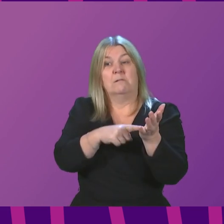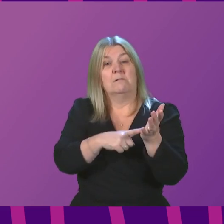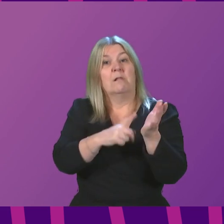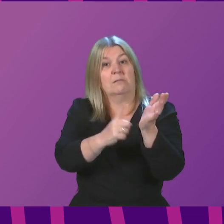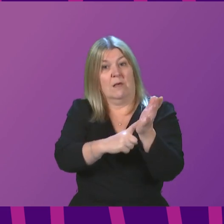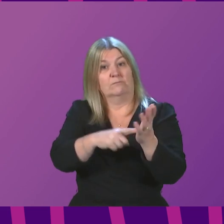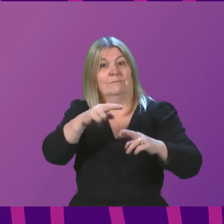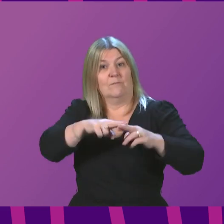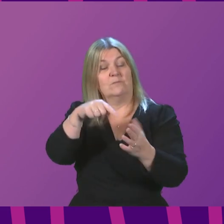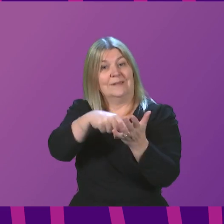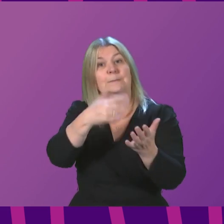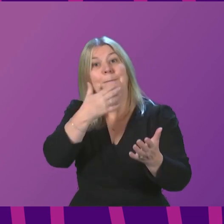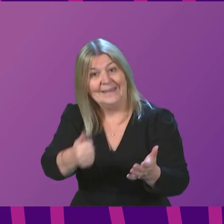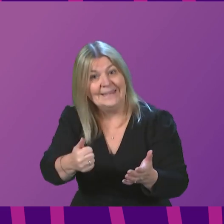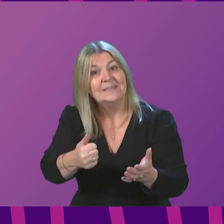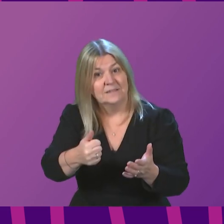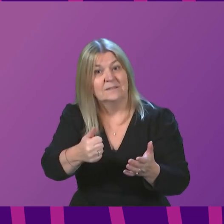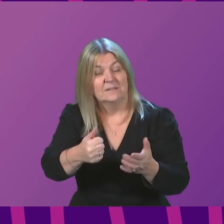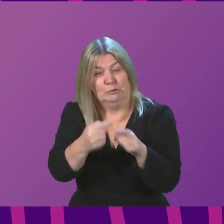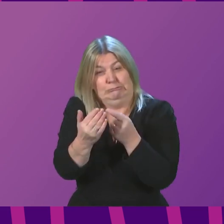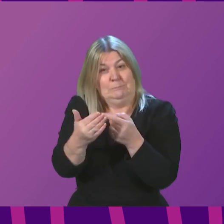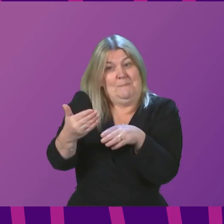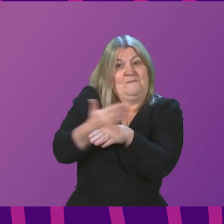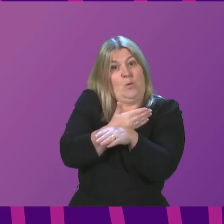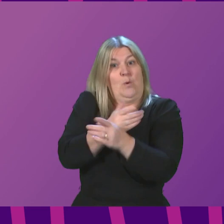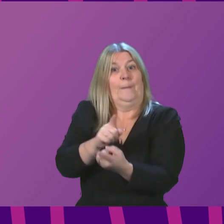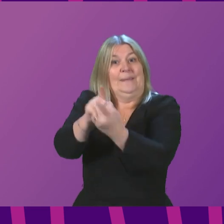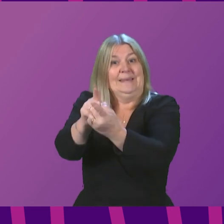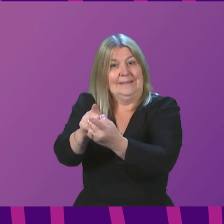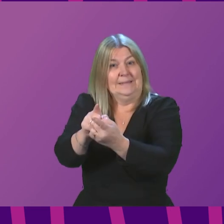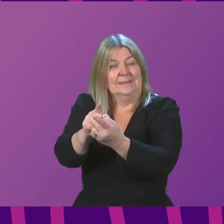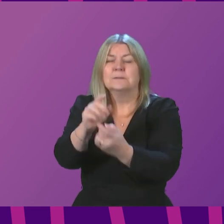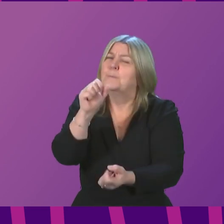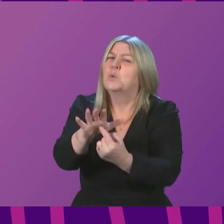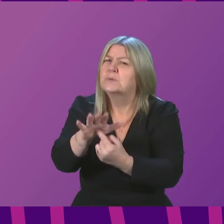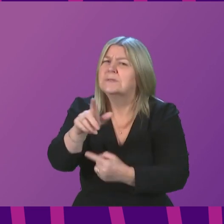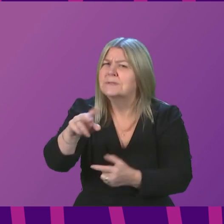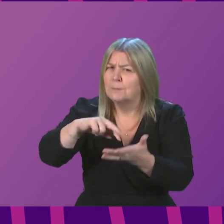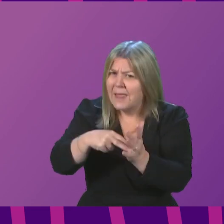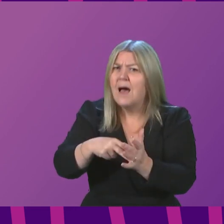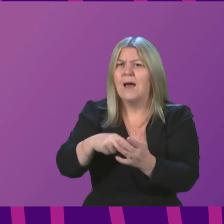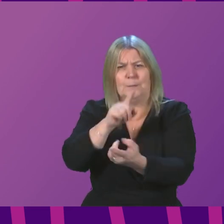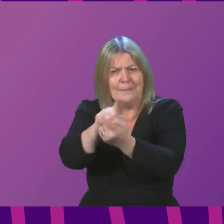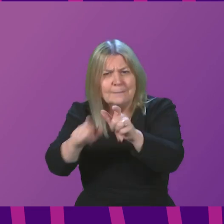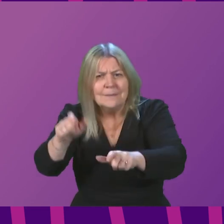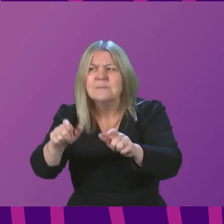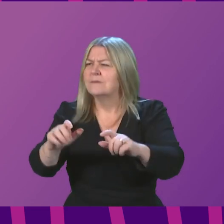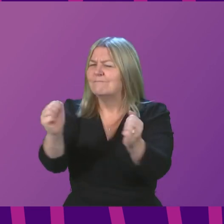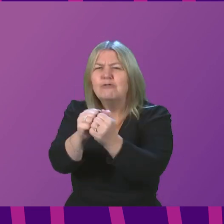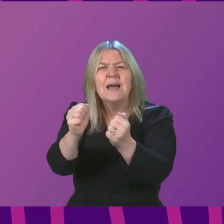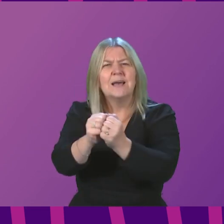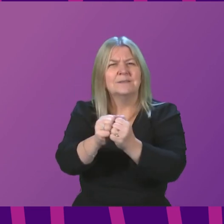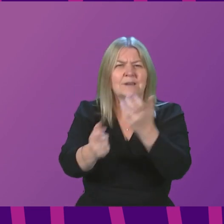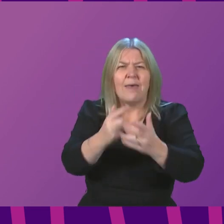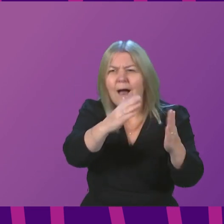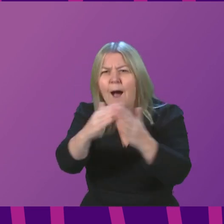close as possible to the time you will be seeing other people. This is really important, if you are planning to meet people from other households